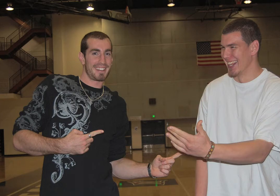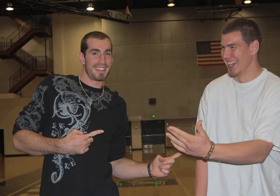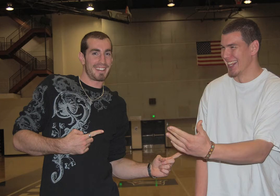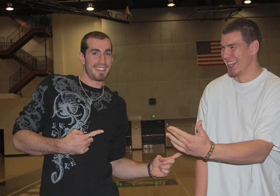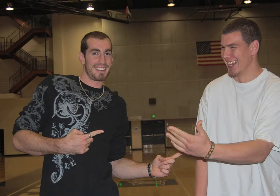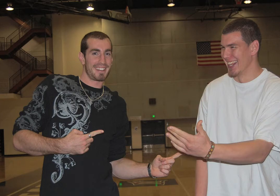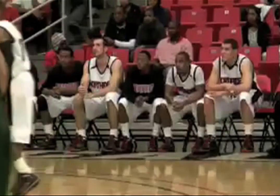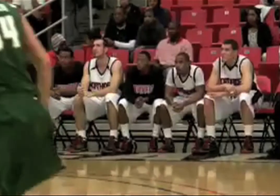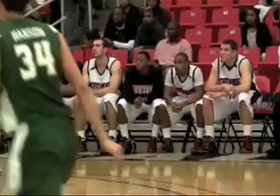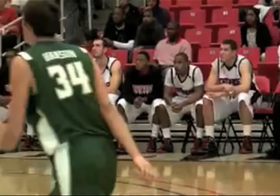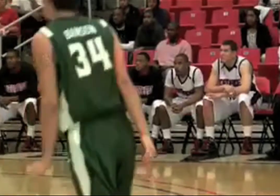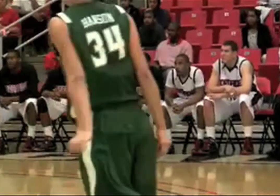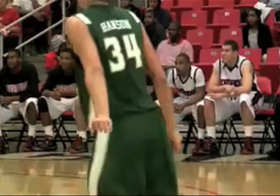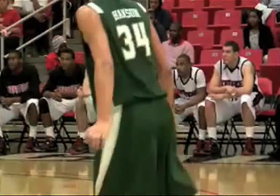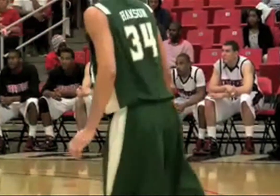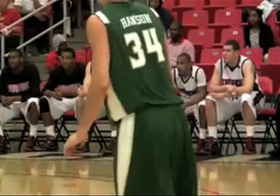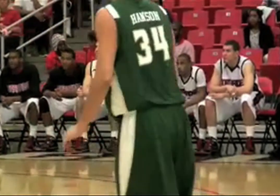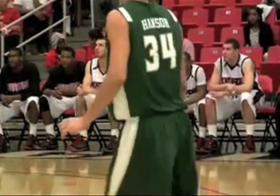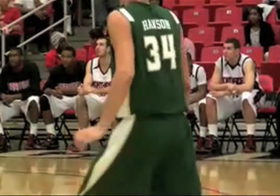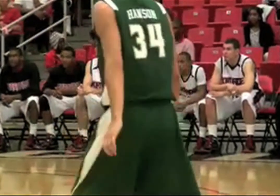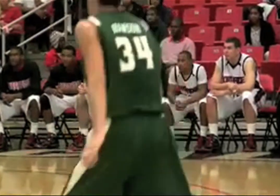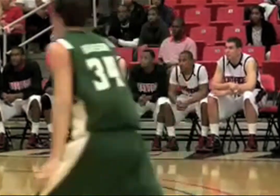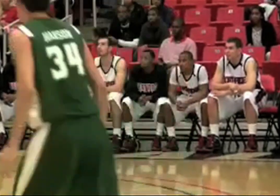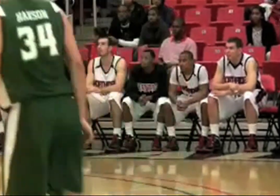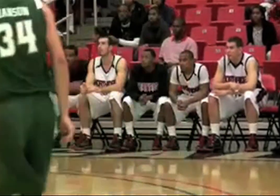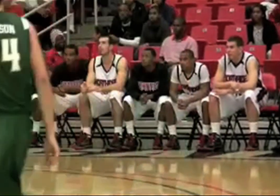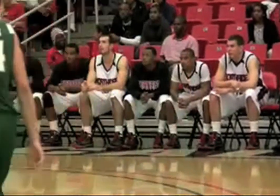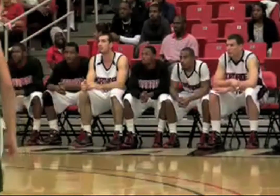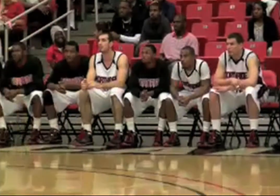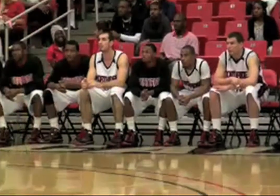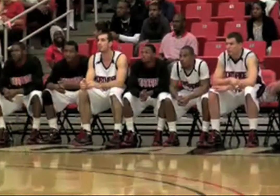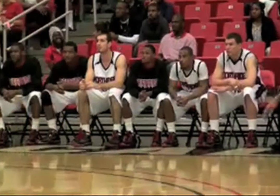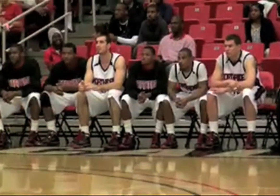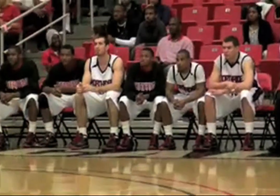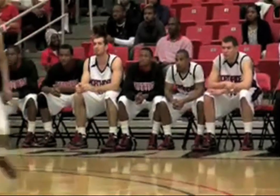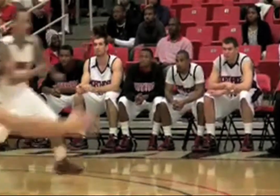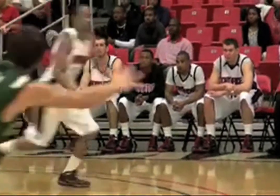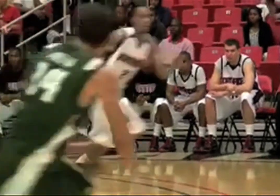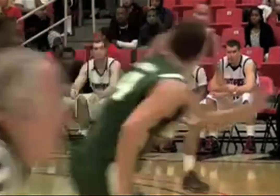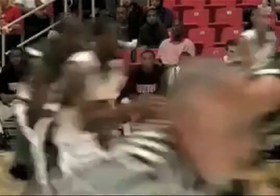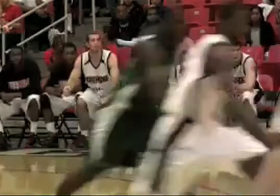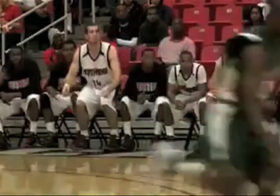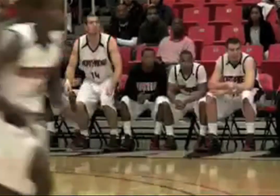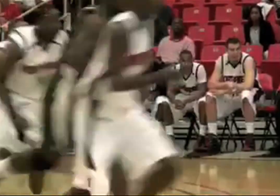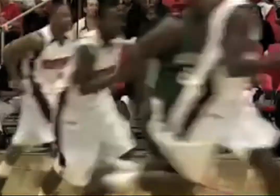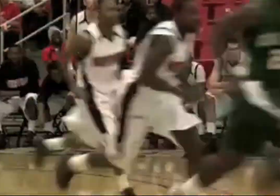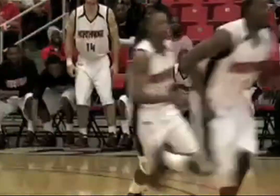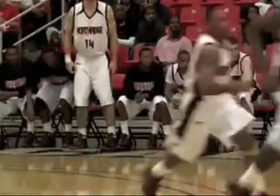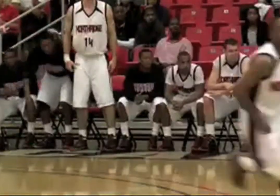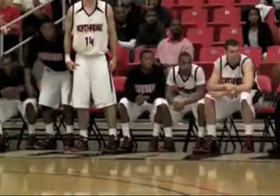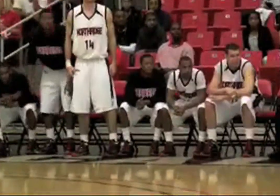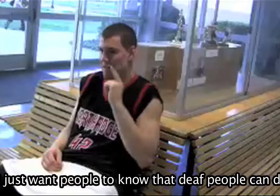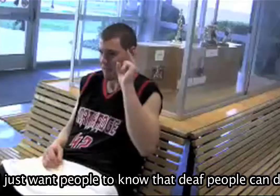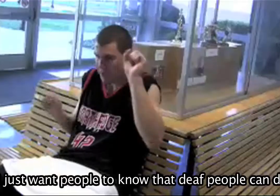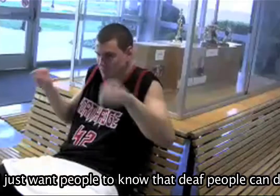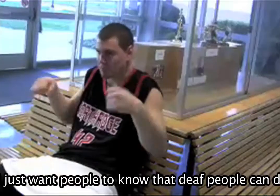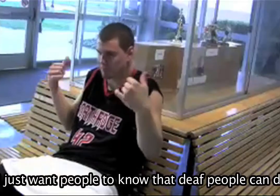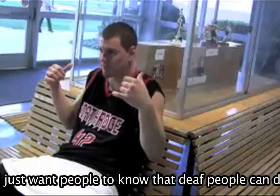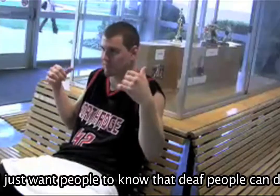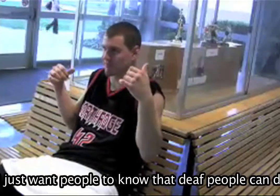praying, because, you know, he knows there's something that's happening. But when we're in the huddle, that's when I need to really communicate. I just want people